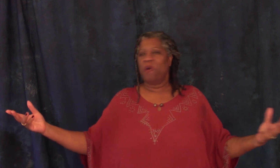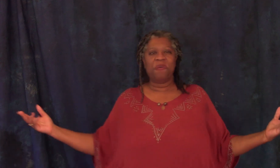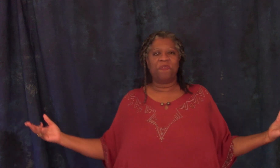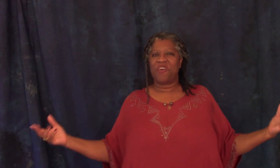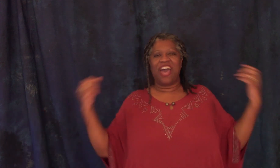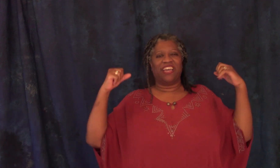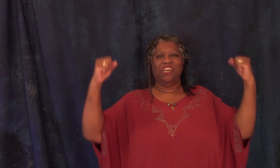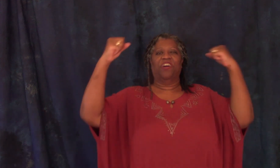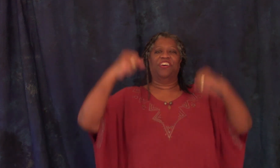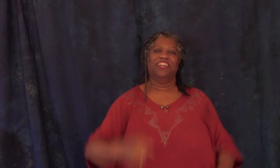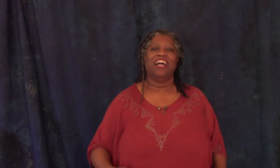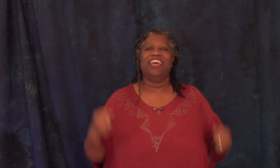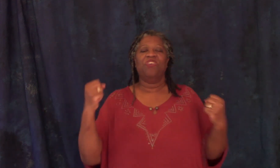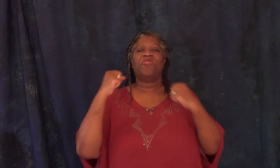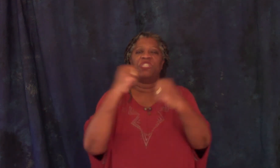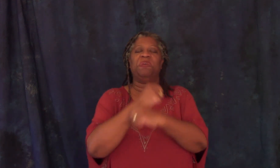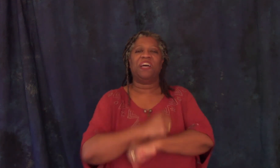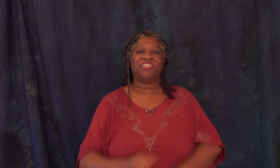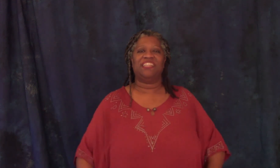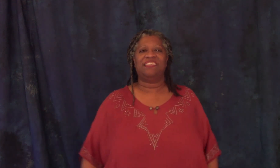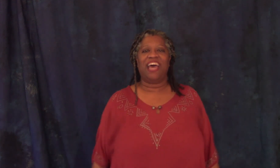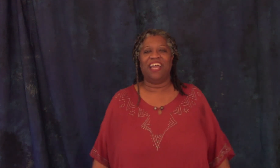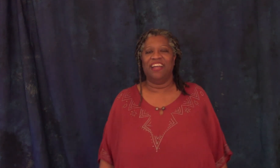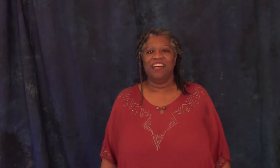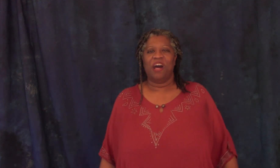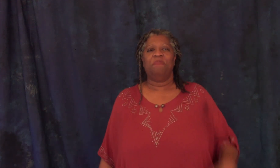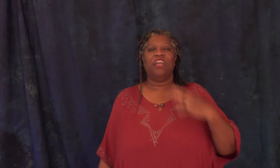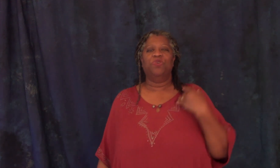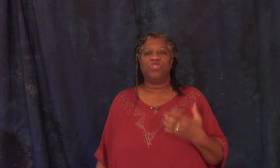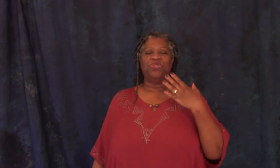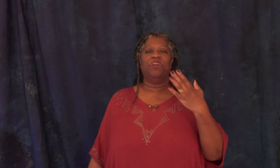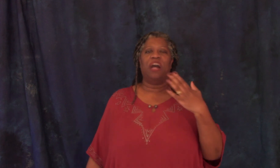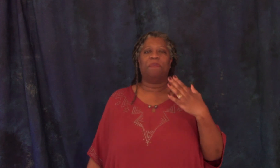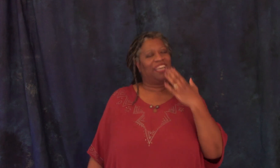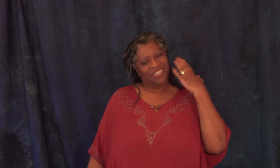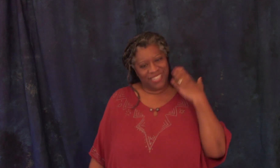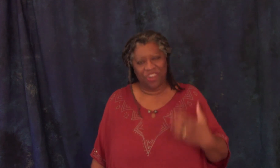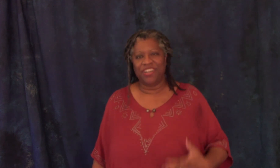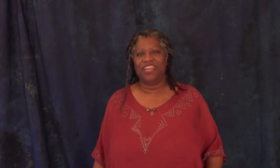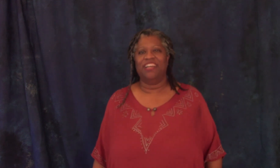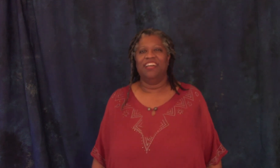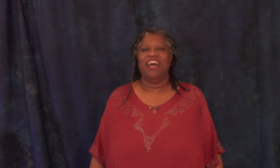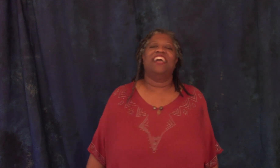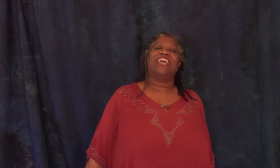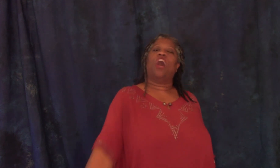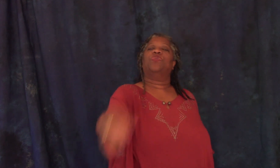people they had a hero a hero they speak of to this day a man who stood up against tyranny and out